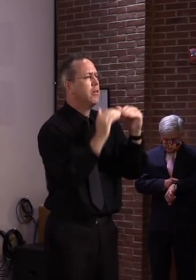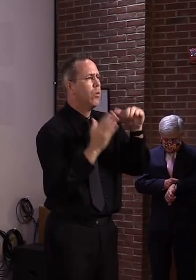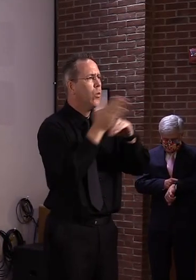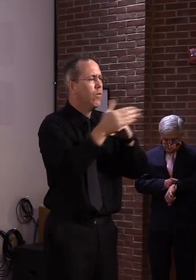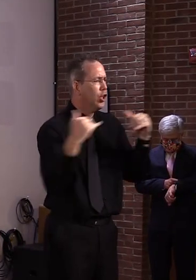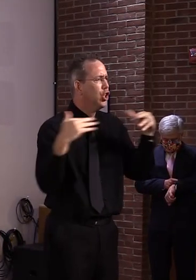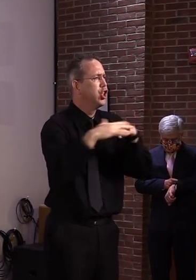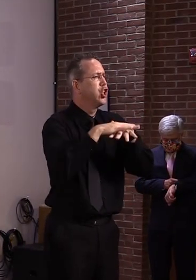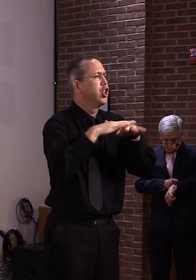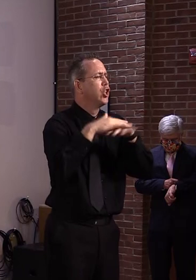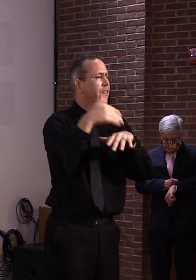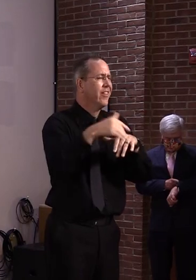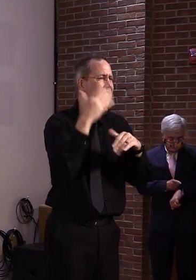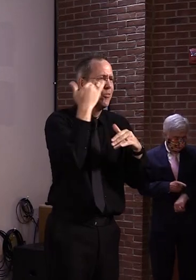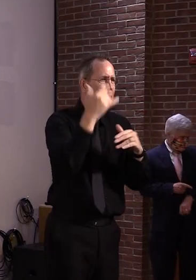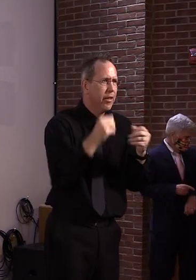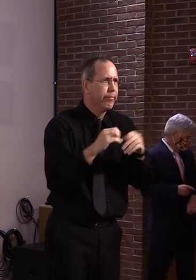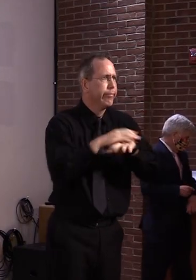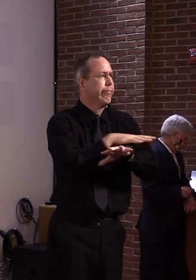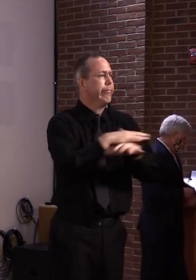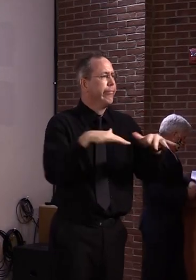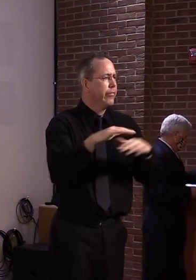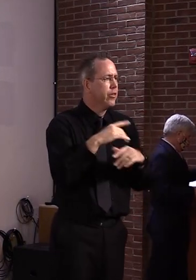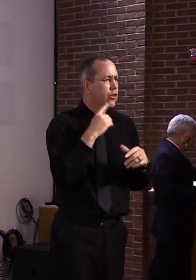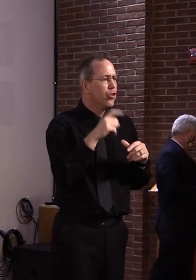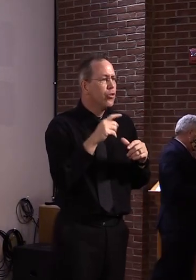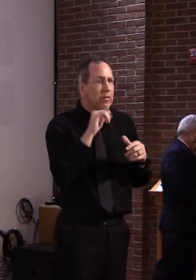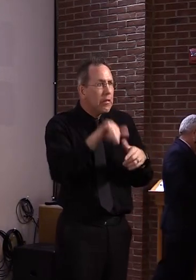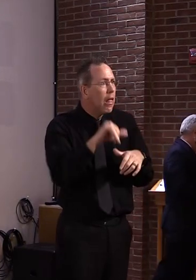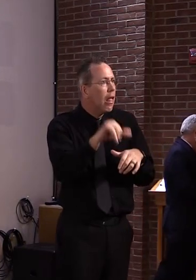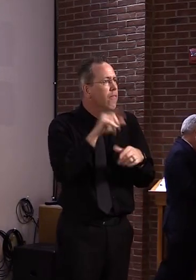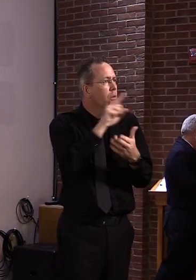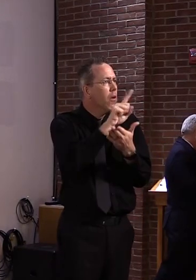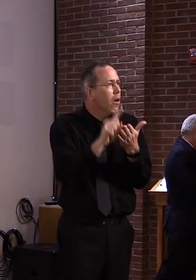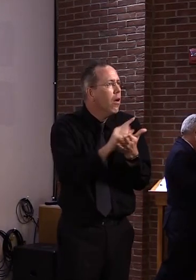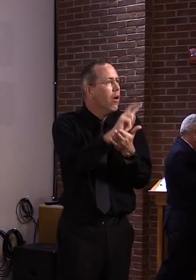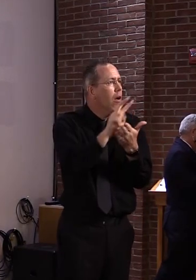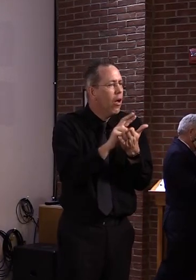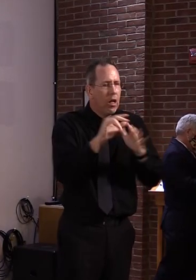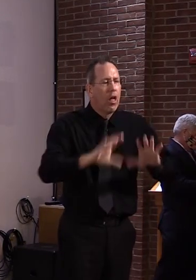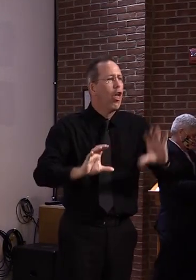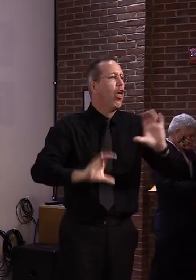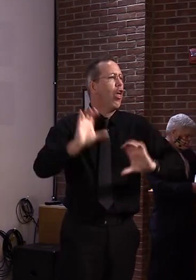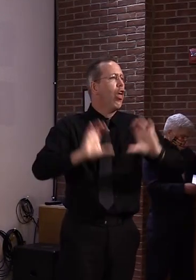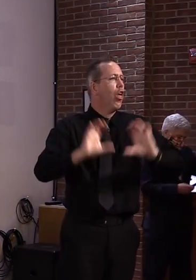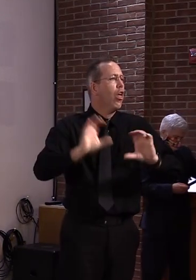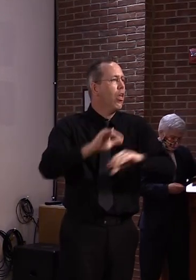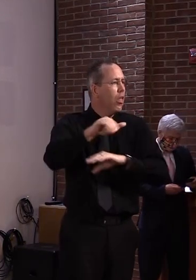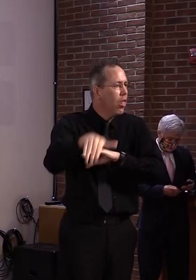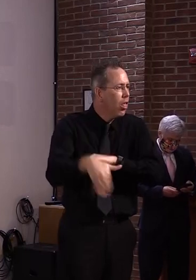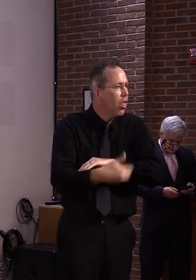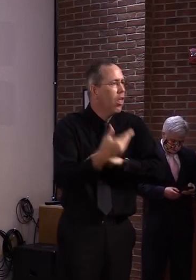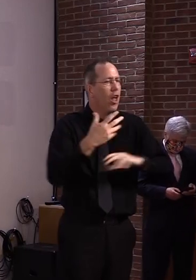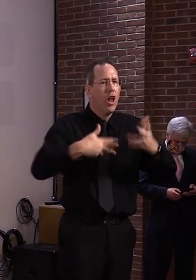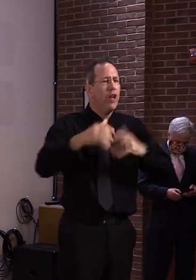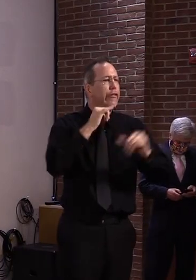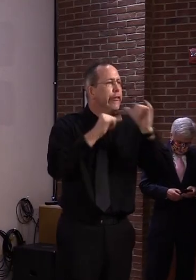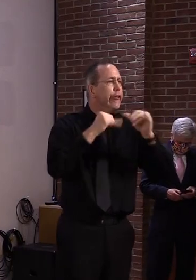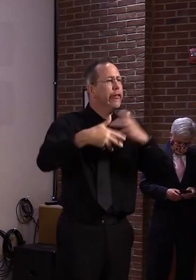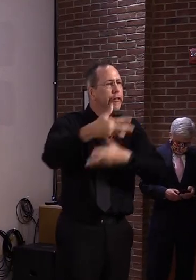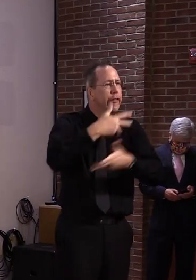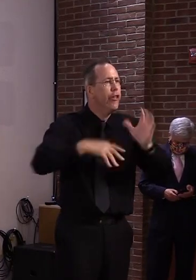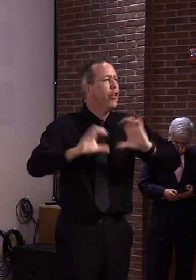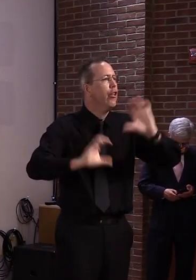in the activities that they're doing there. I think people actually, this is not a study because it